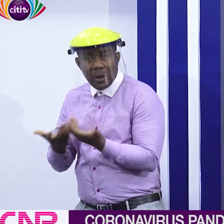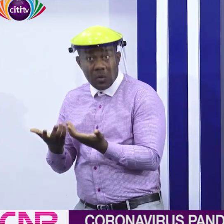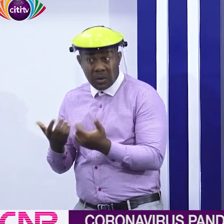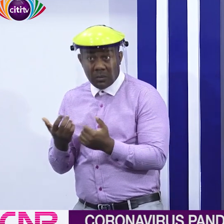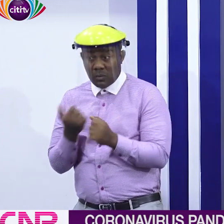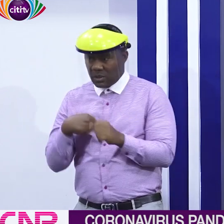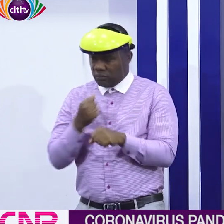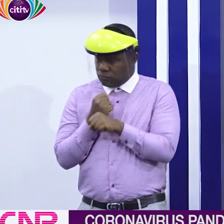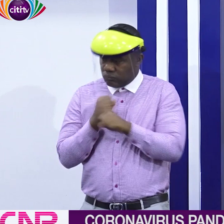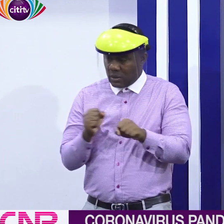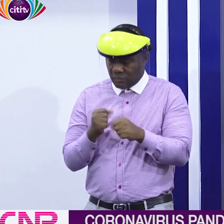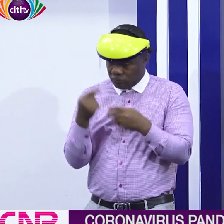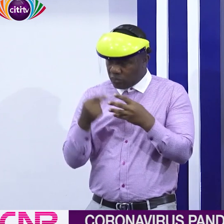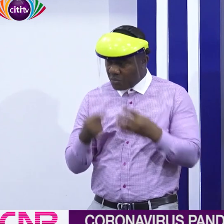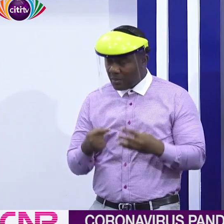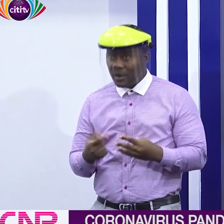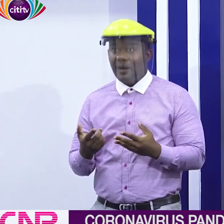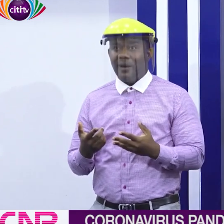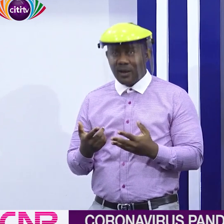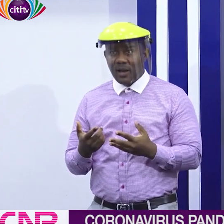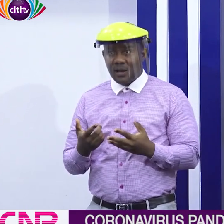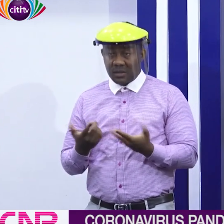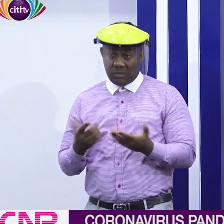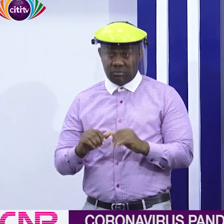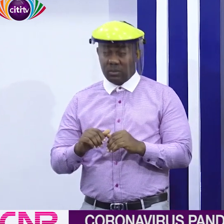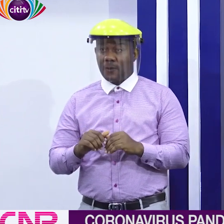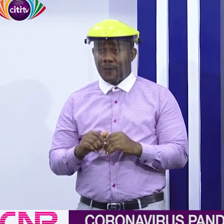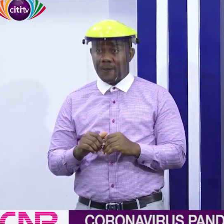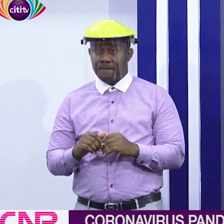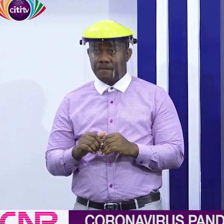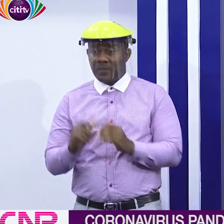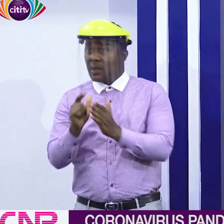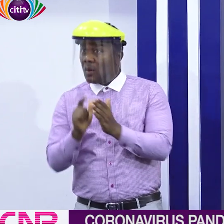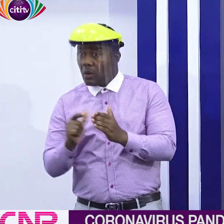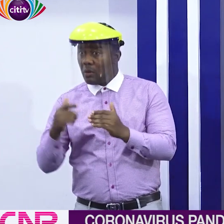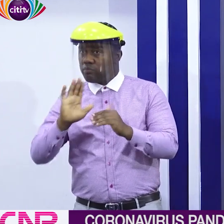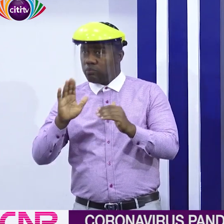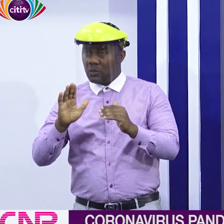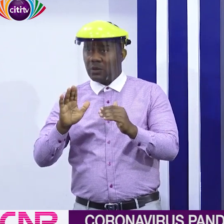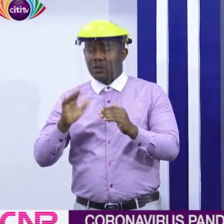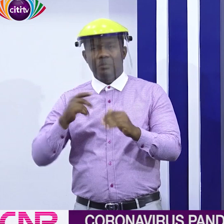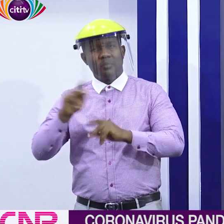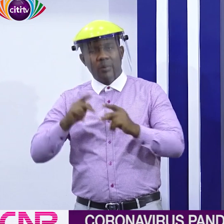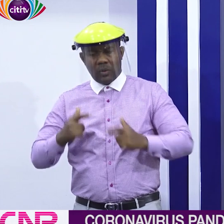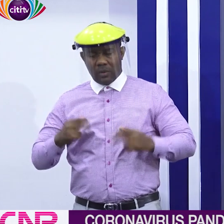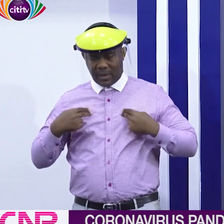measures that can allow an easing of the restrictions without compromising the health of the population.